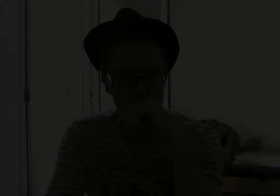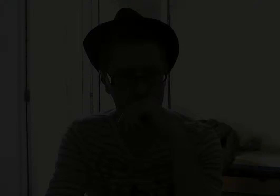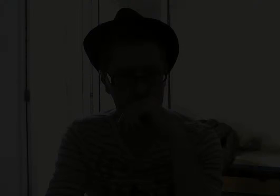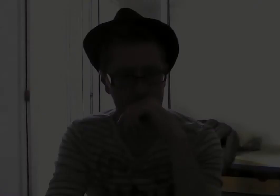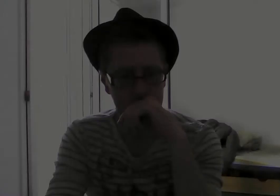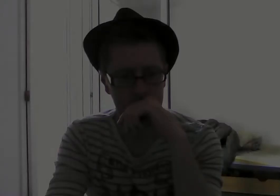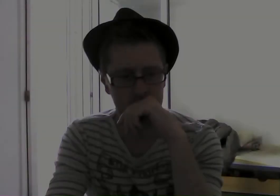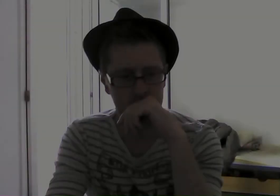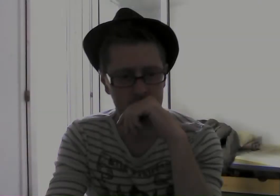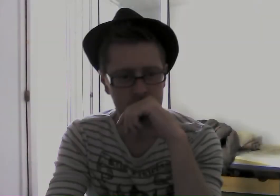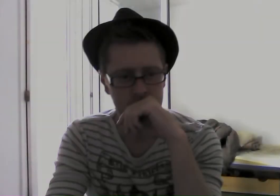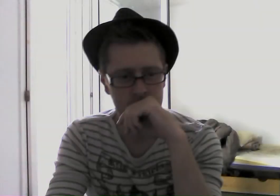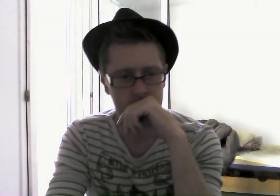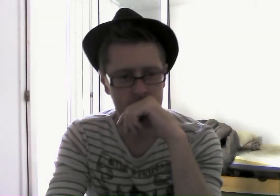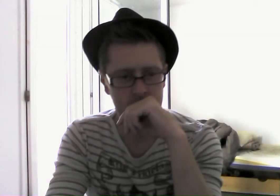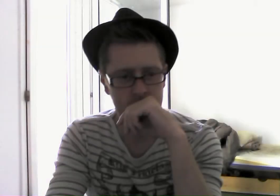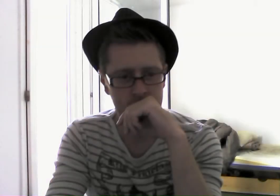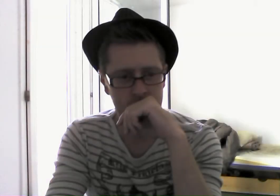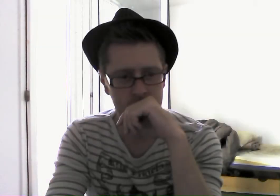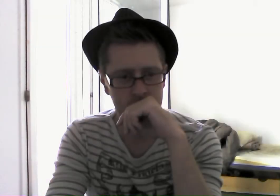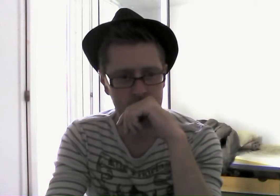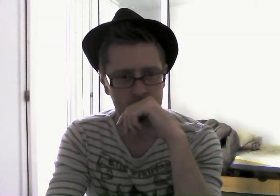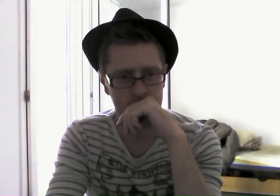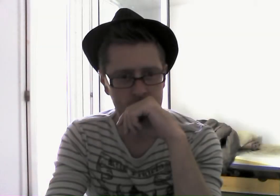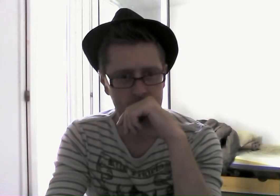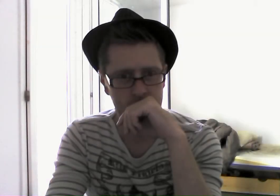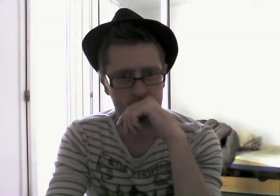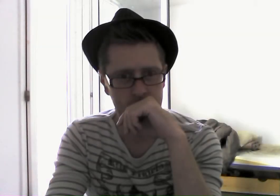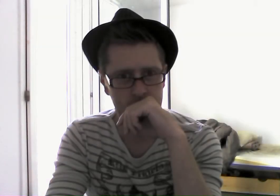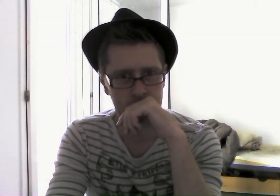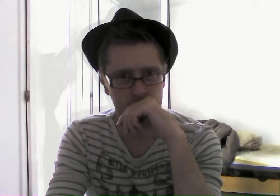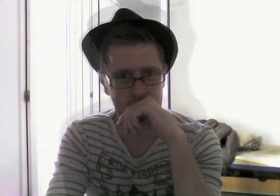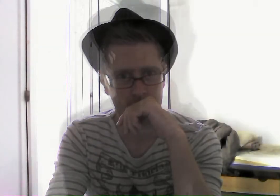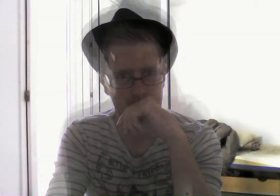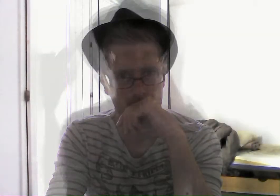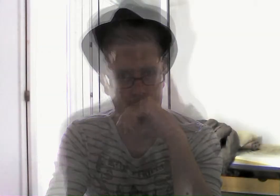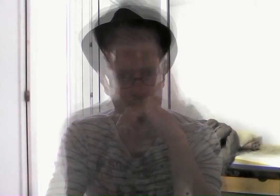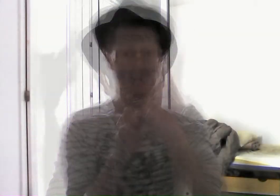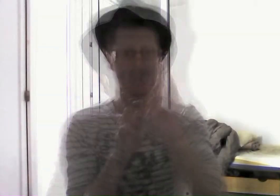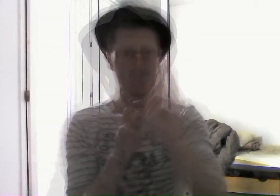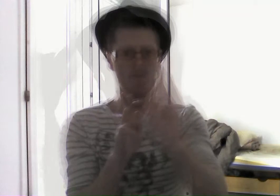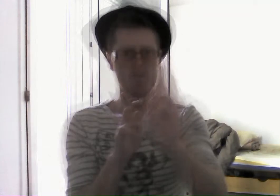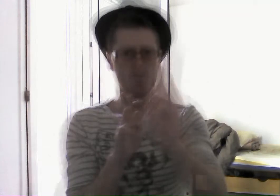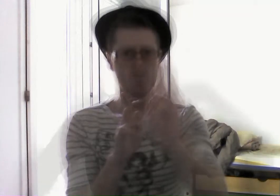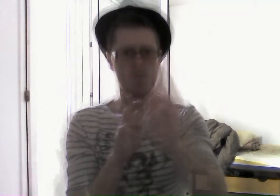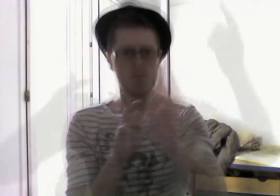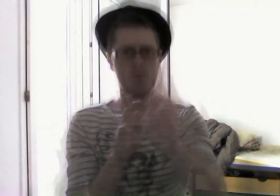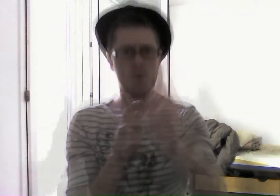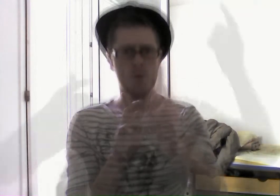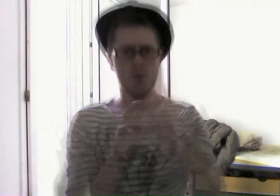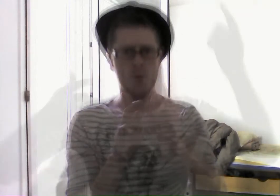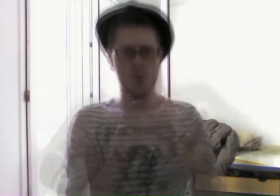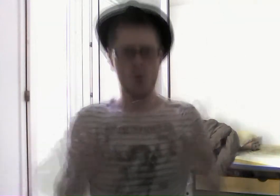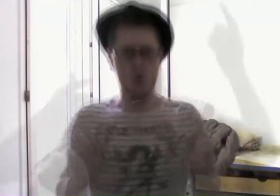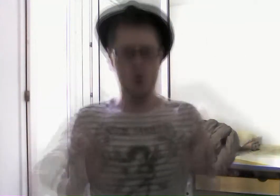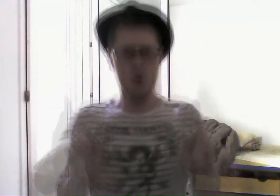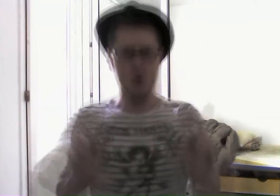It's the standard view. You're using the open program and switching between them, you can also use the